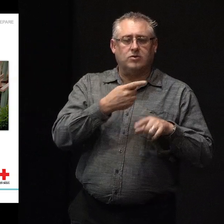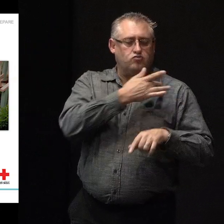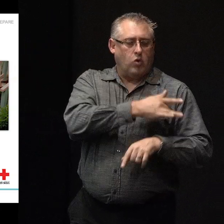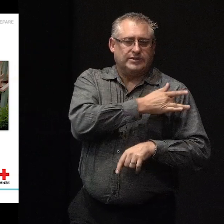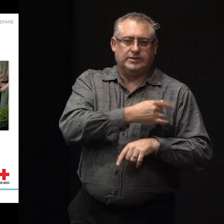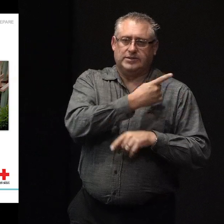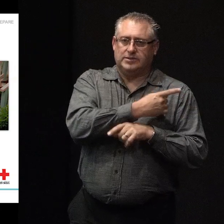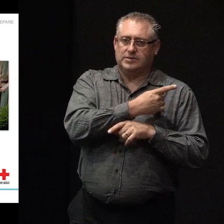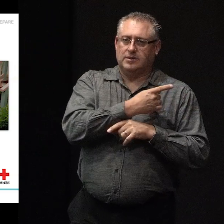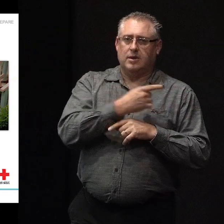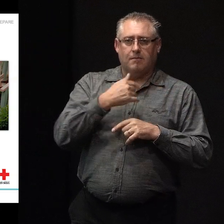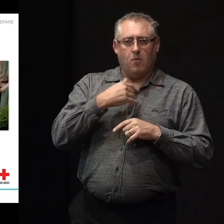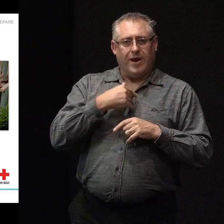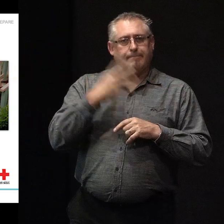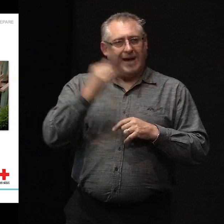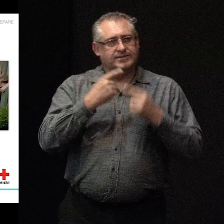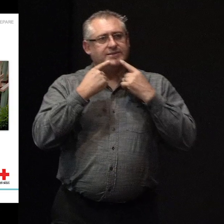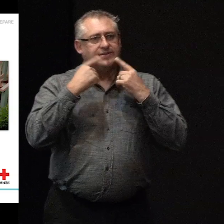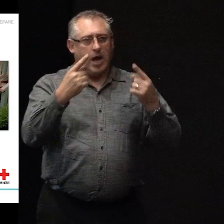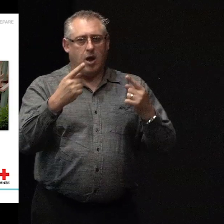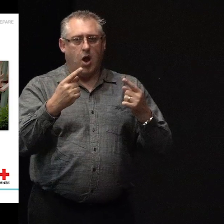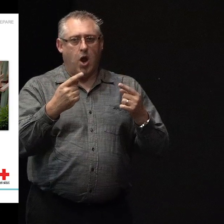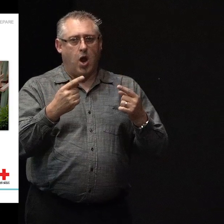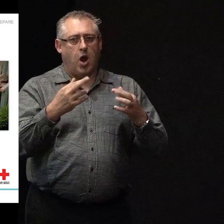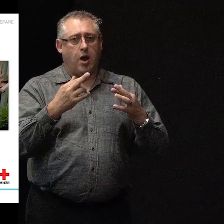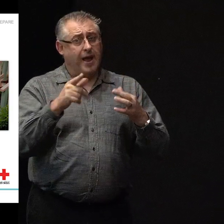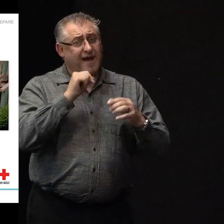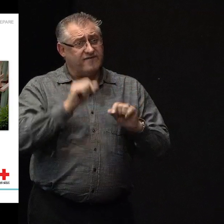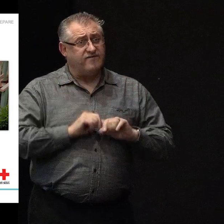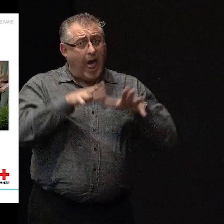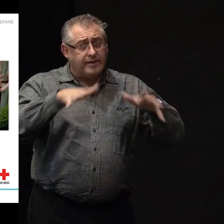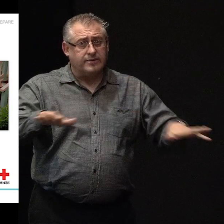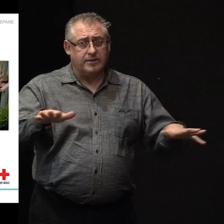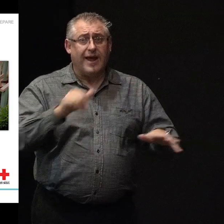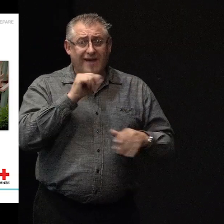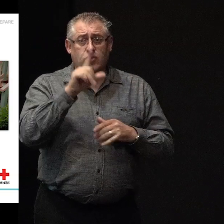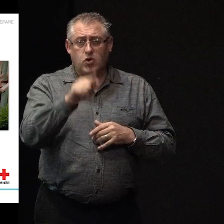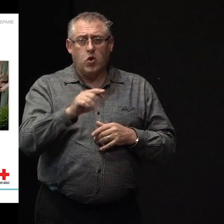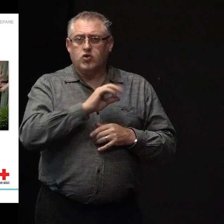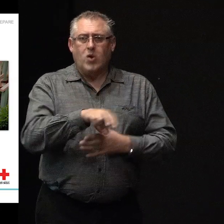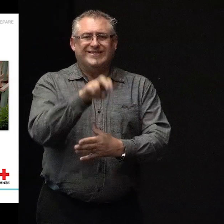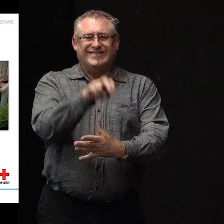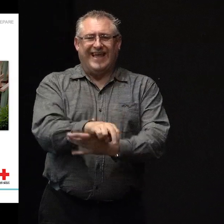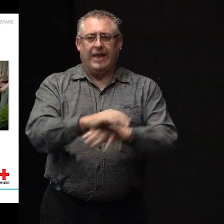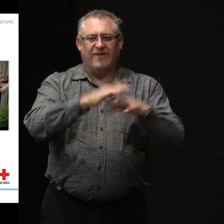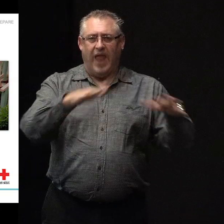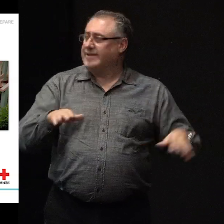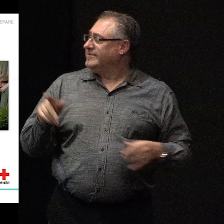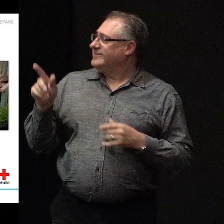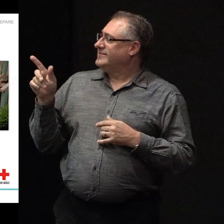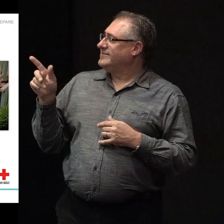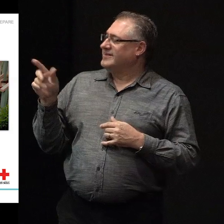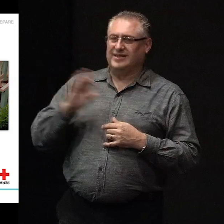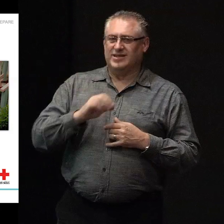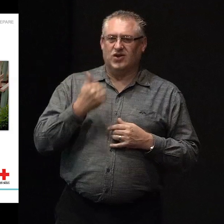proviso that we advise very strongly, God forbid we get floods, but if we do, please do not sit in the floods because it's not, we don't want